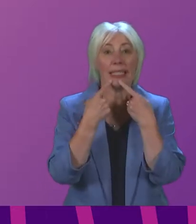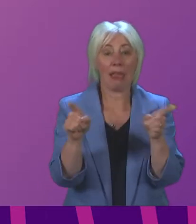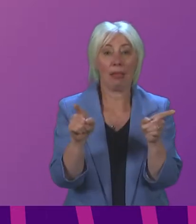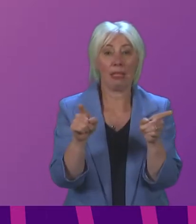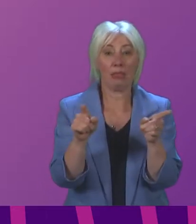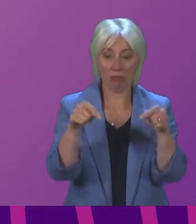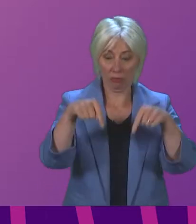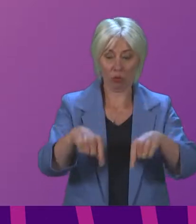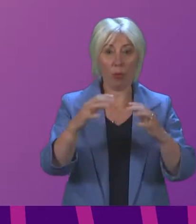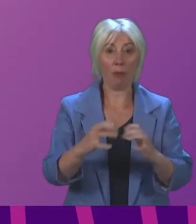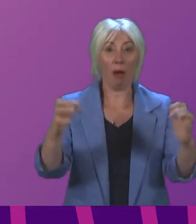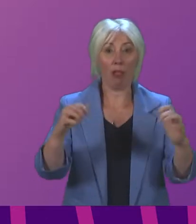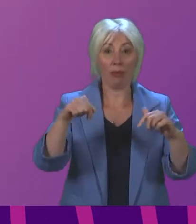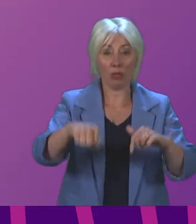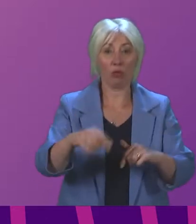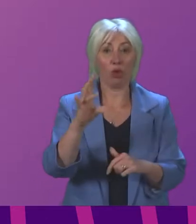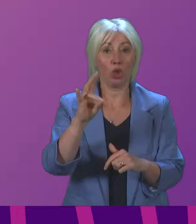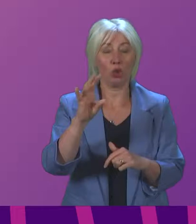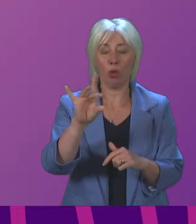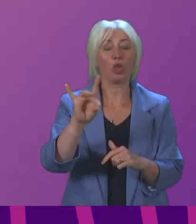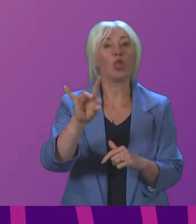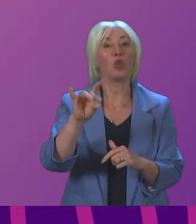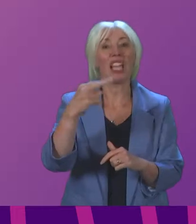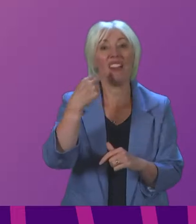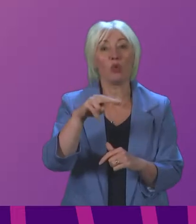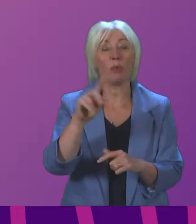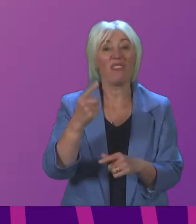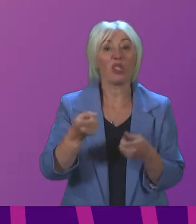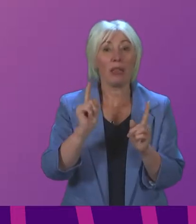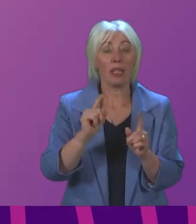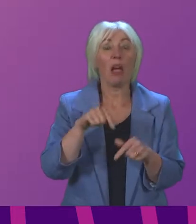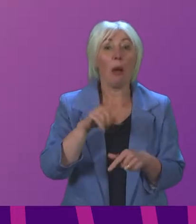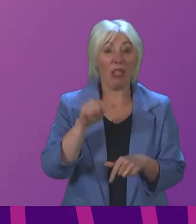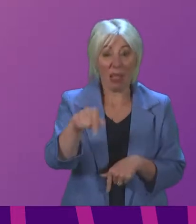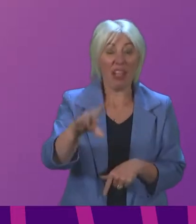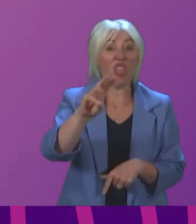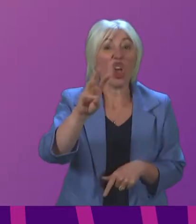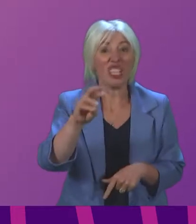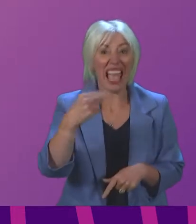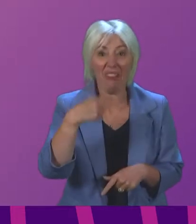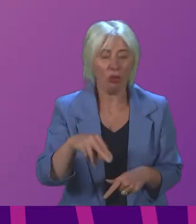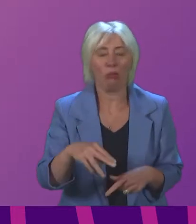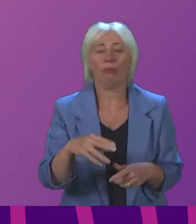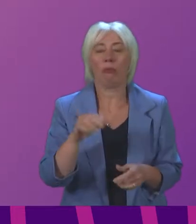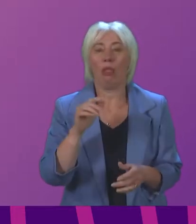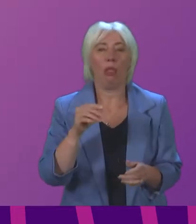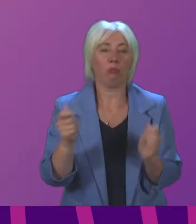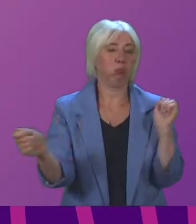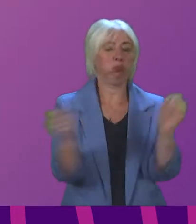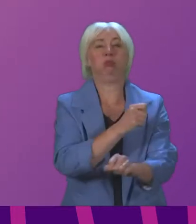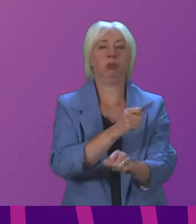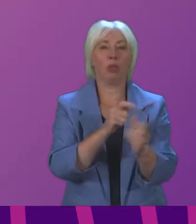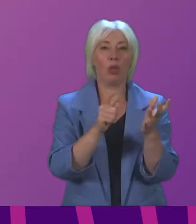Parliament that afternoon by the First Minister and by Thursday afternoon we were dealing with the hard realities of